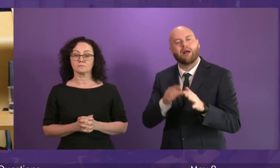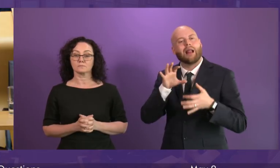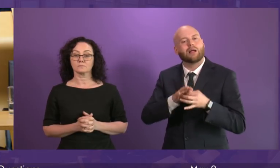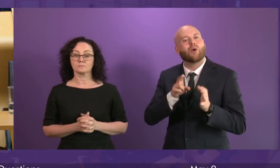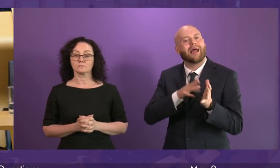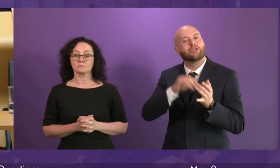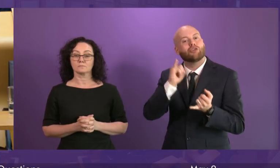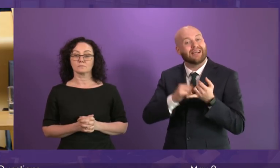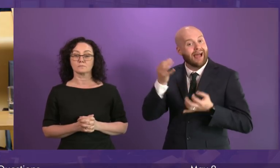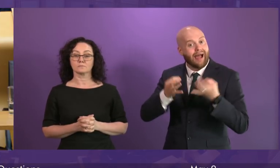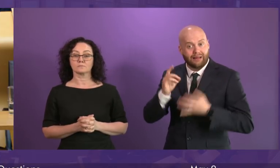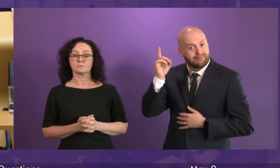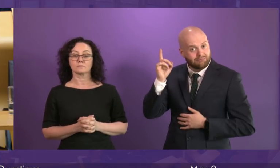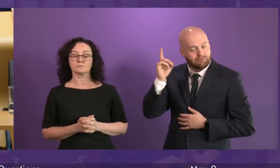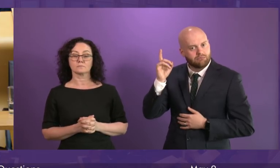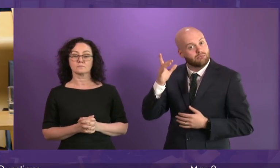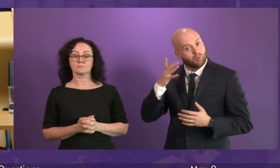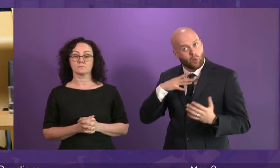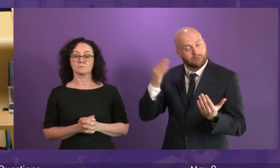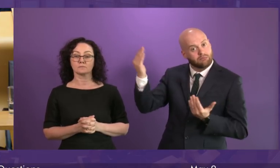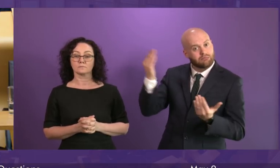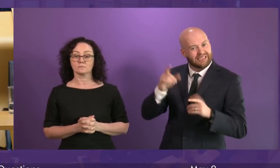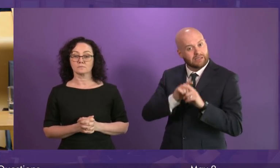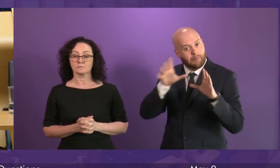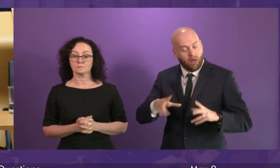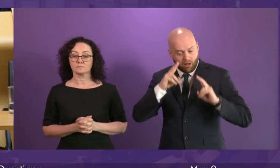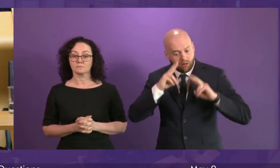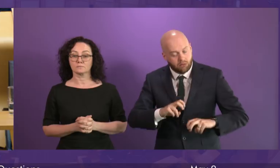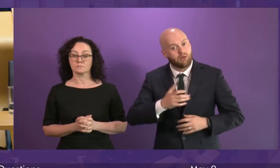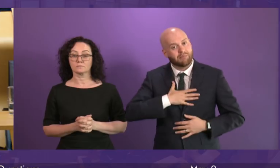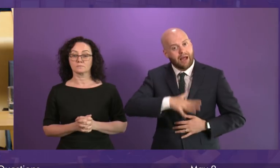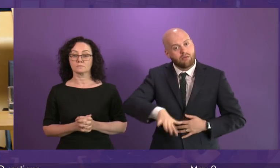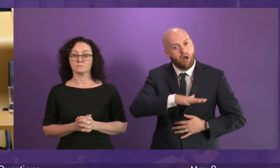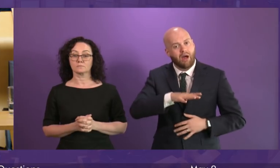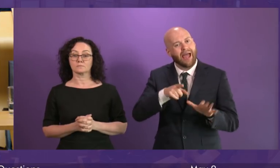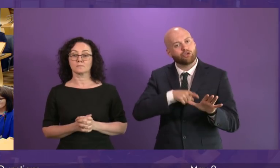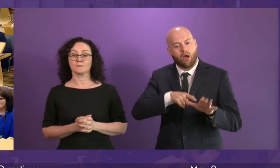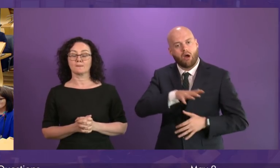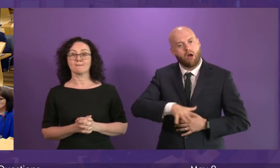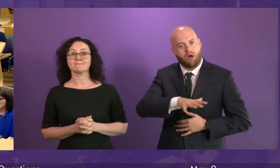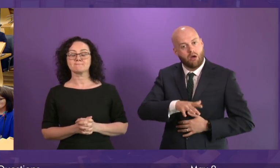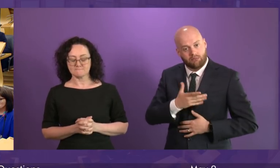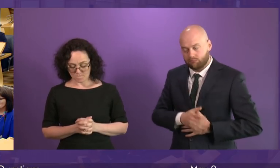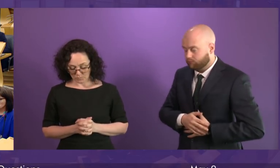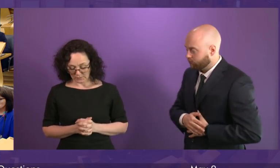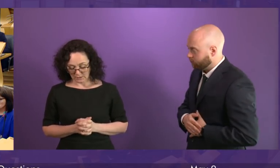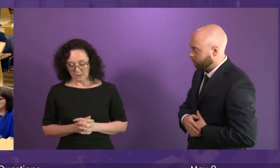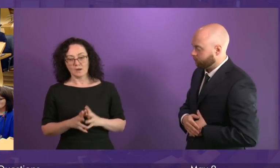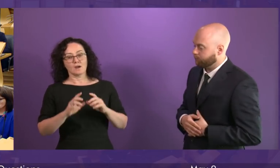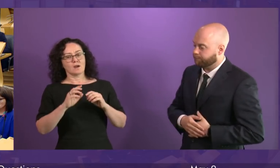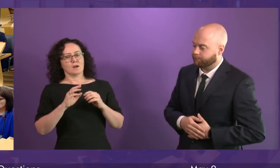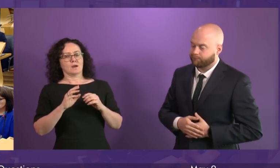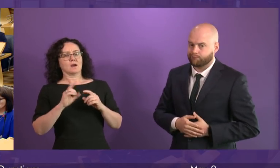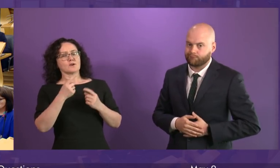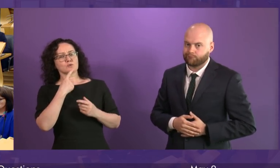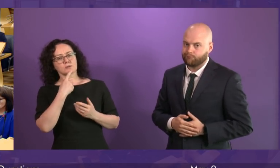Minister now consider a similar investigation into these concerns raised by staff in Ayrshire? First Minister. Well, firstly, can I say